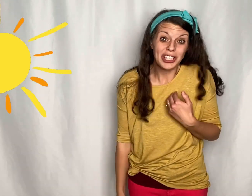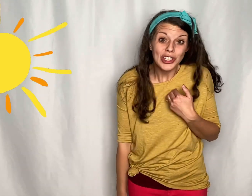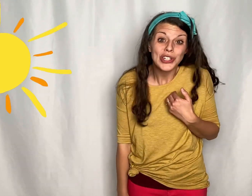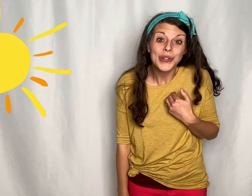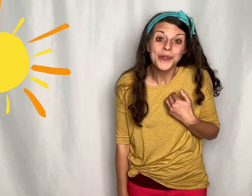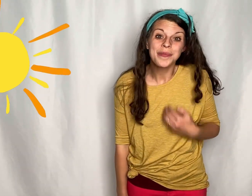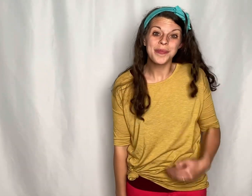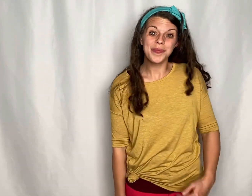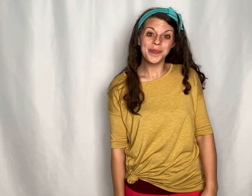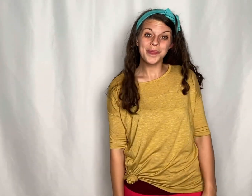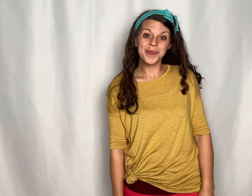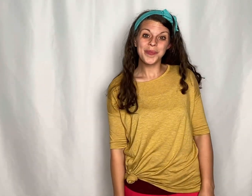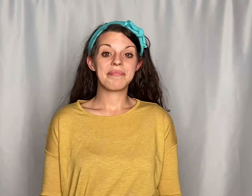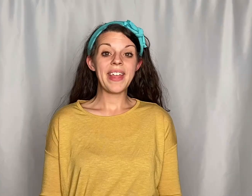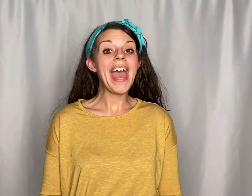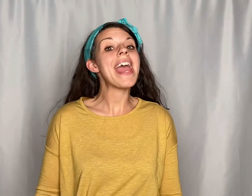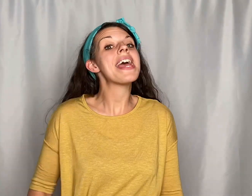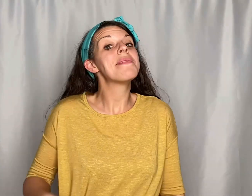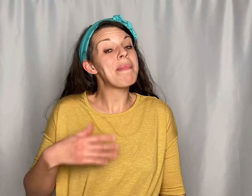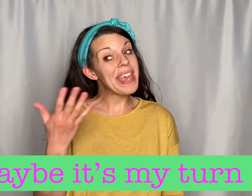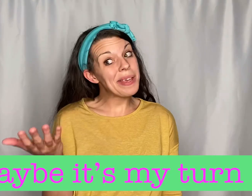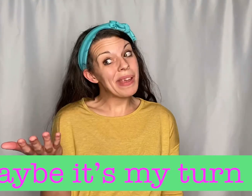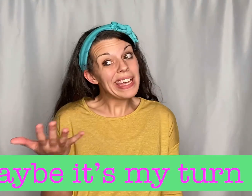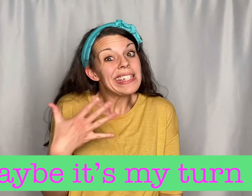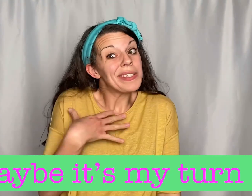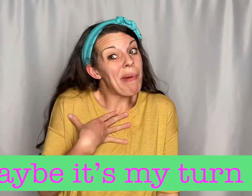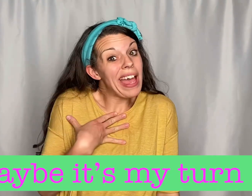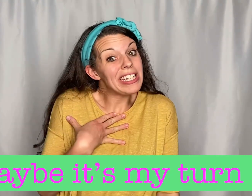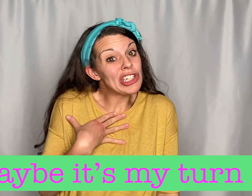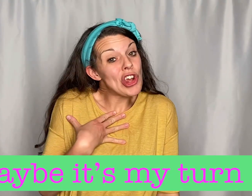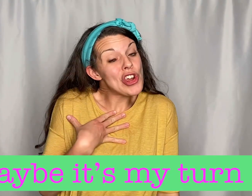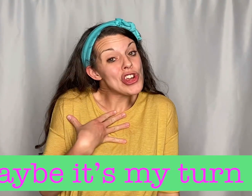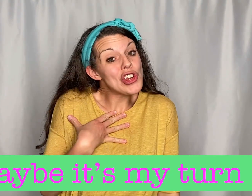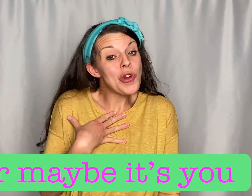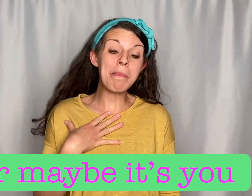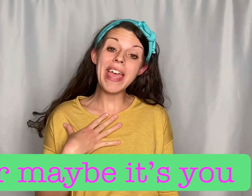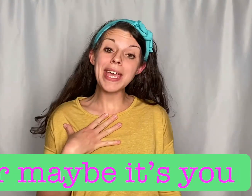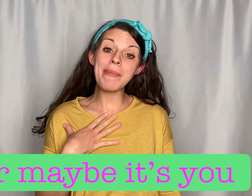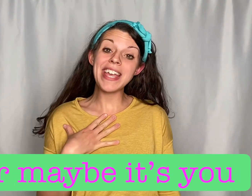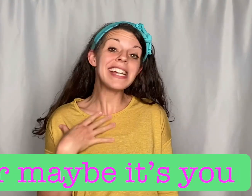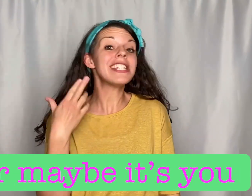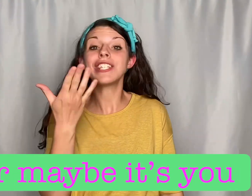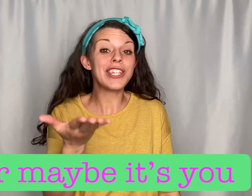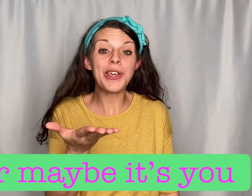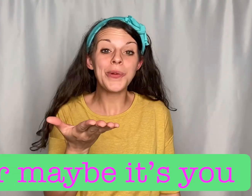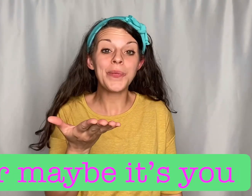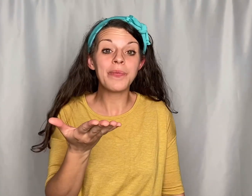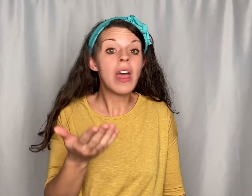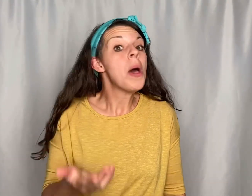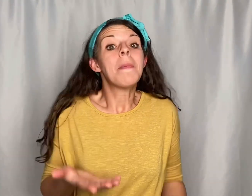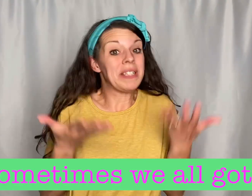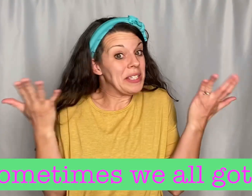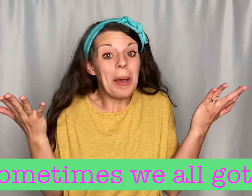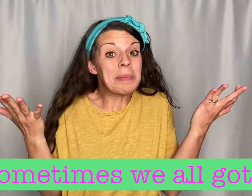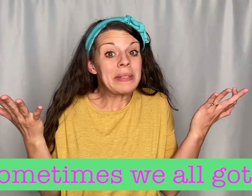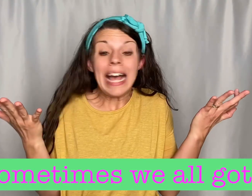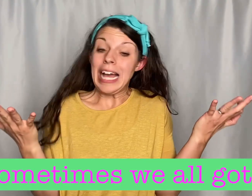too. And maybe it's my turn or maybe it's you, but sometimes